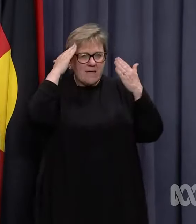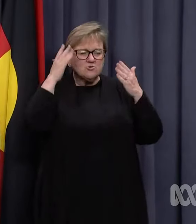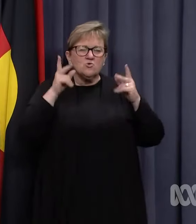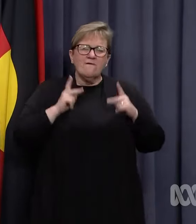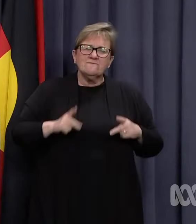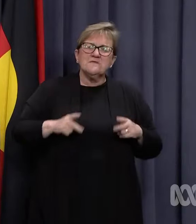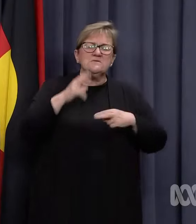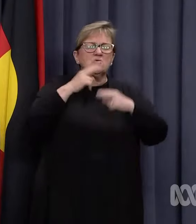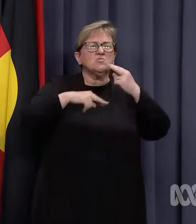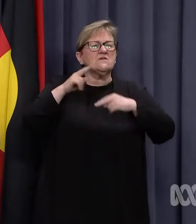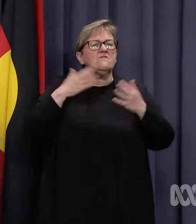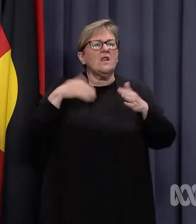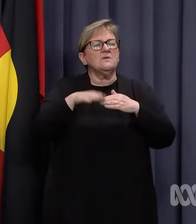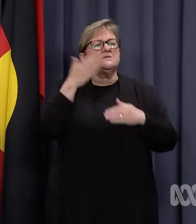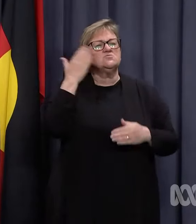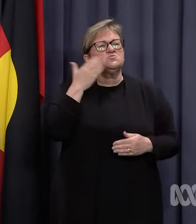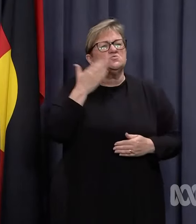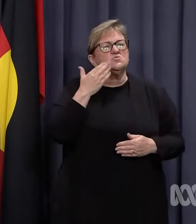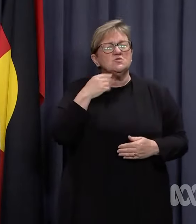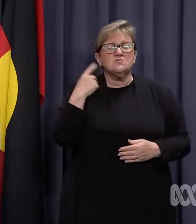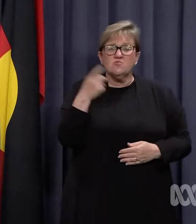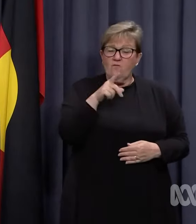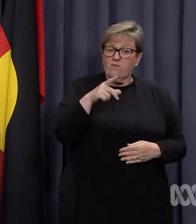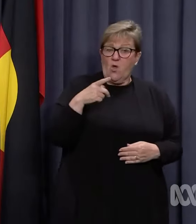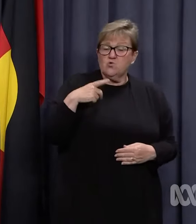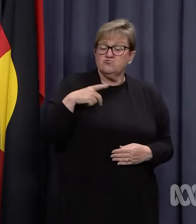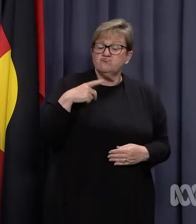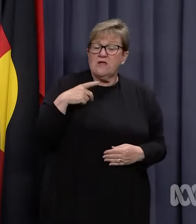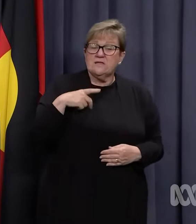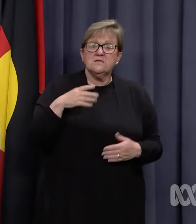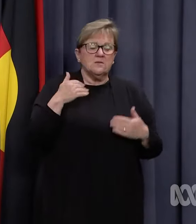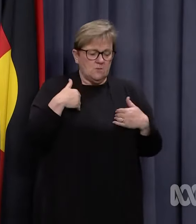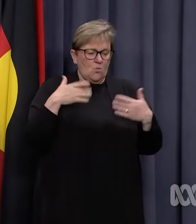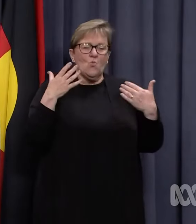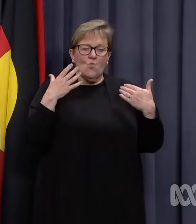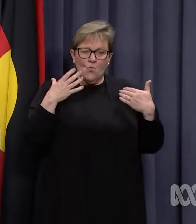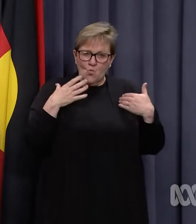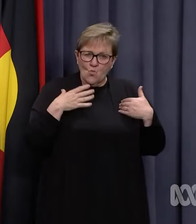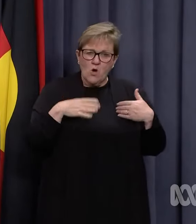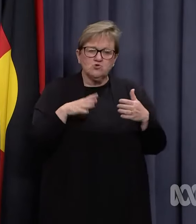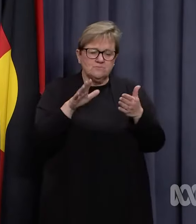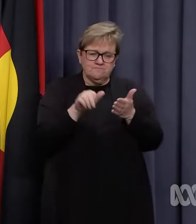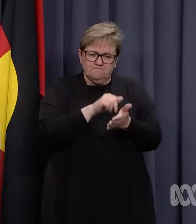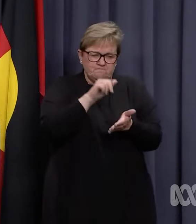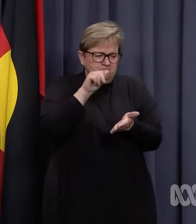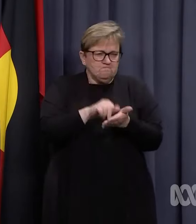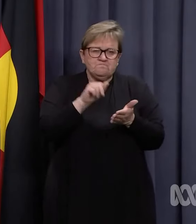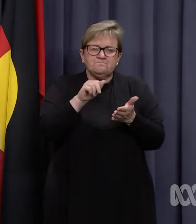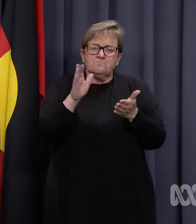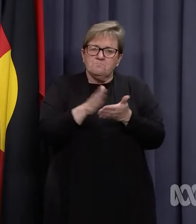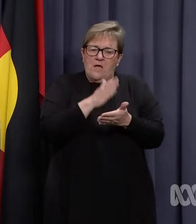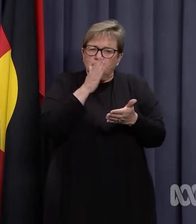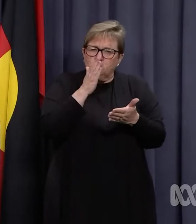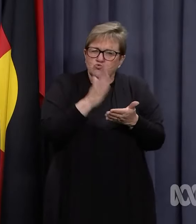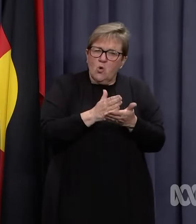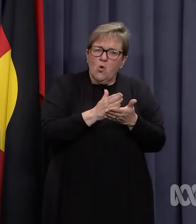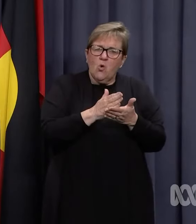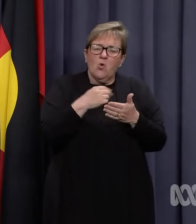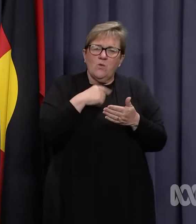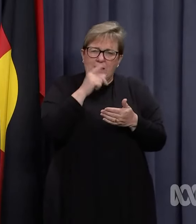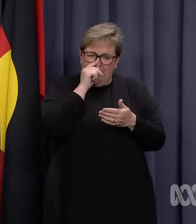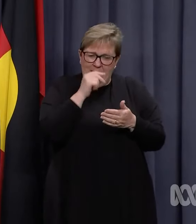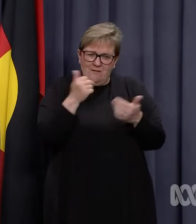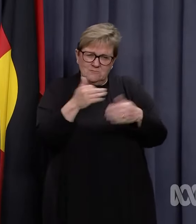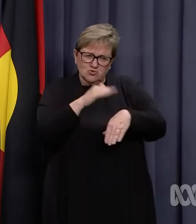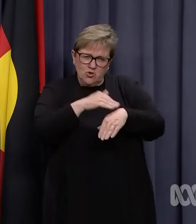and physical development at a school. So, for those reasons, we want to get it absolutely right and make sure we maximise the amount